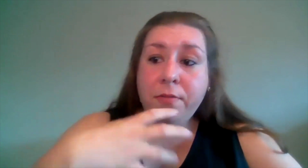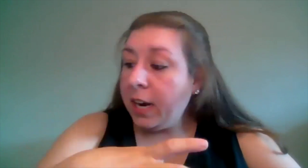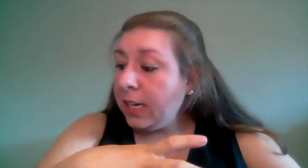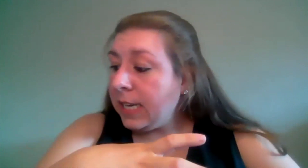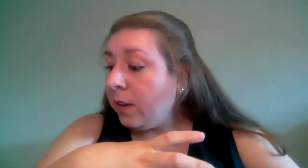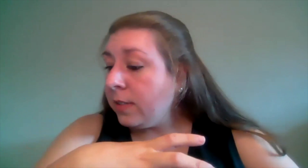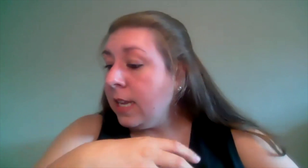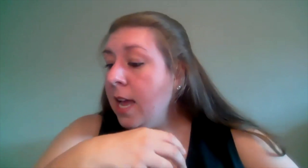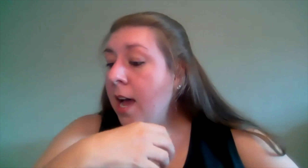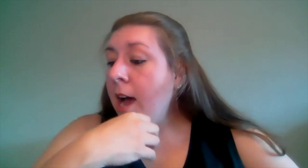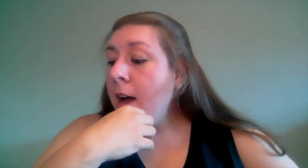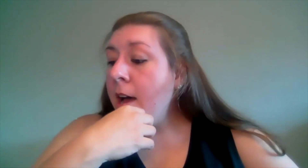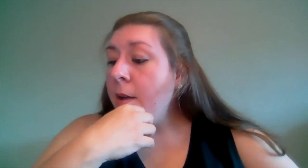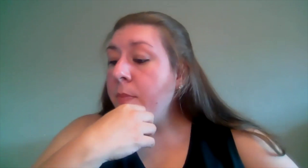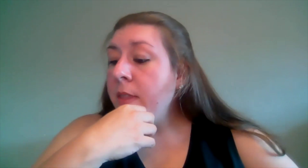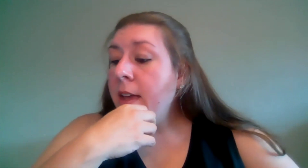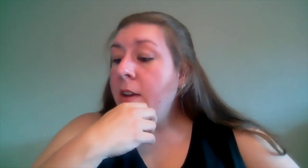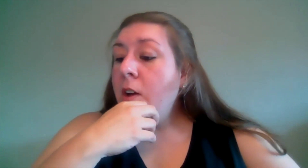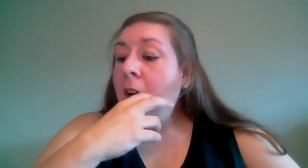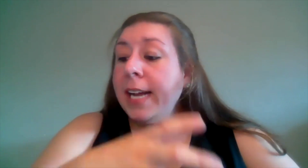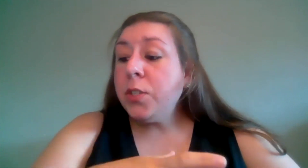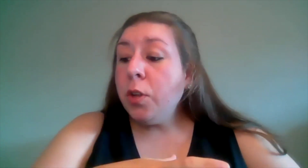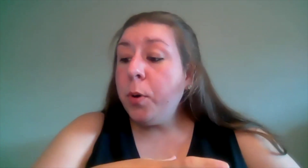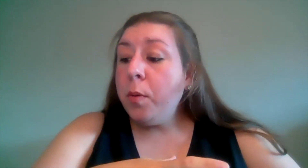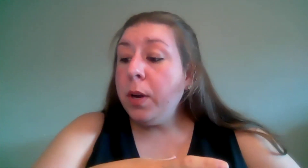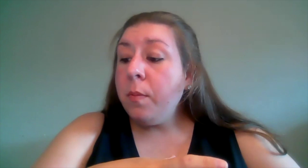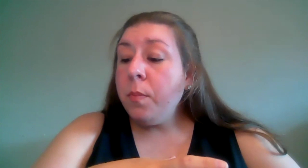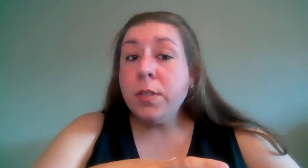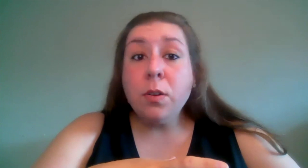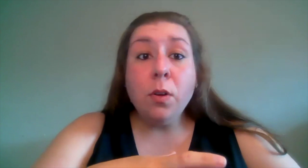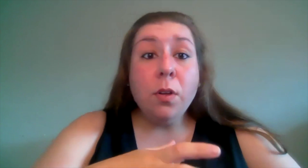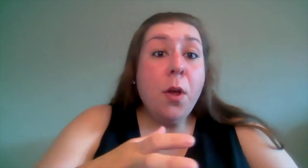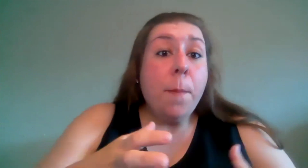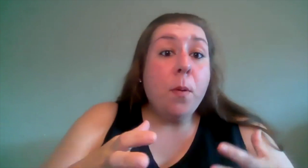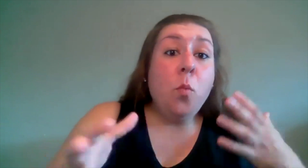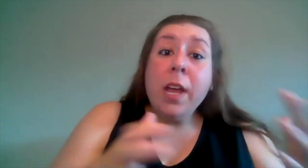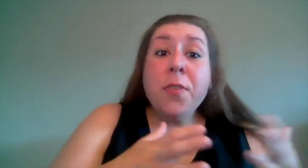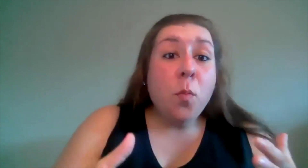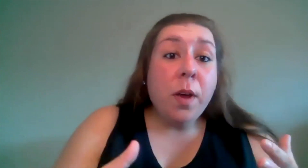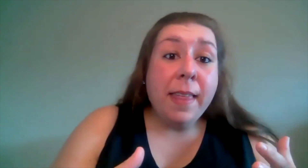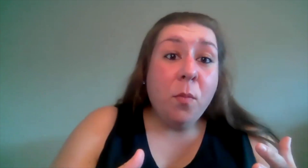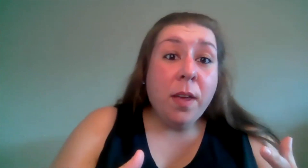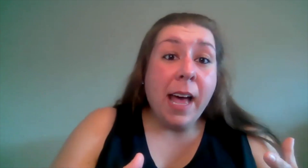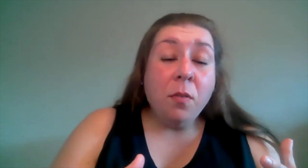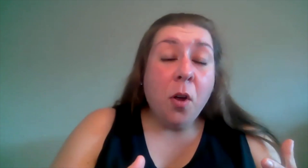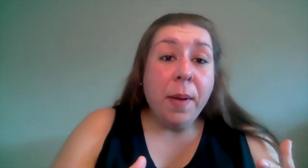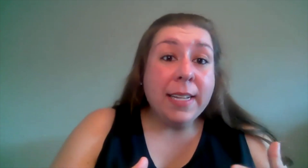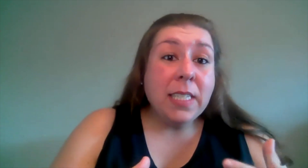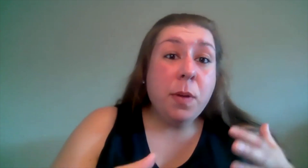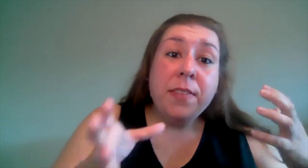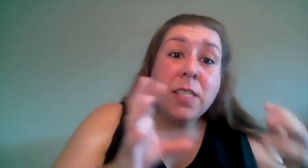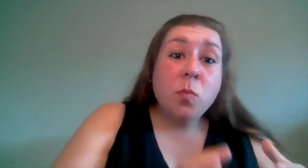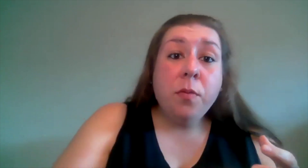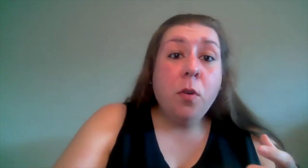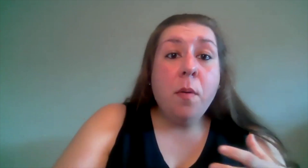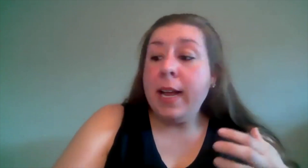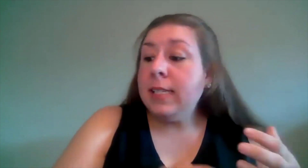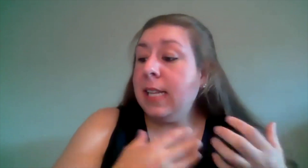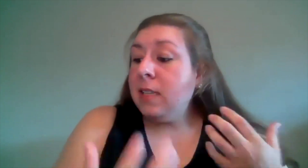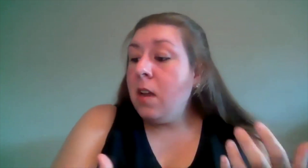fairy tales um high school appropriate musical with or without without romance but if it's with romance that's